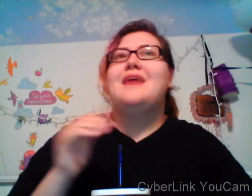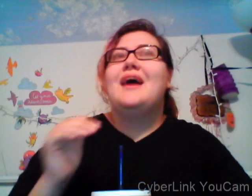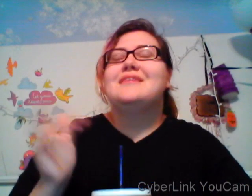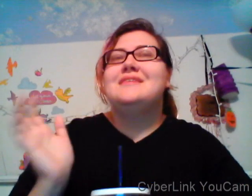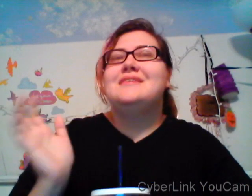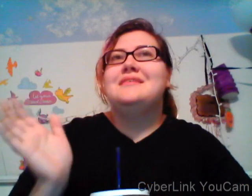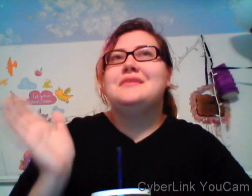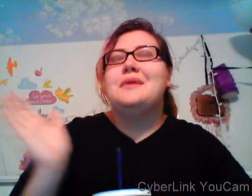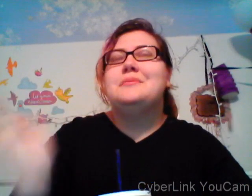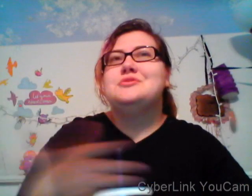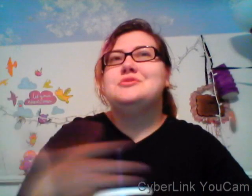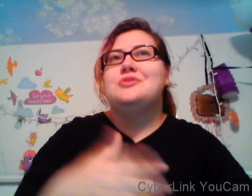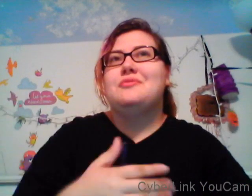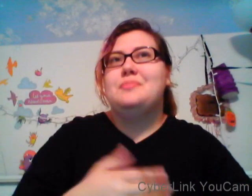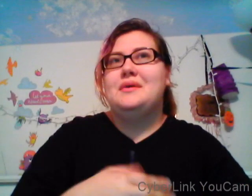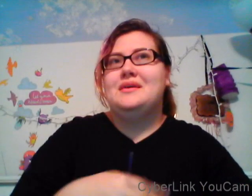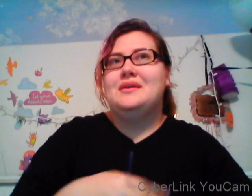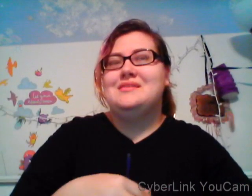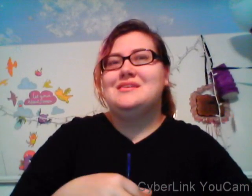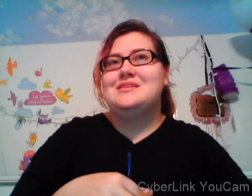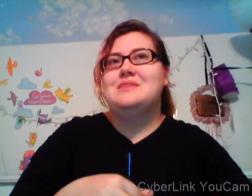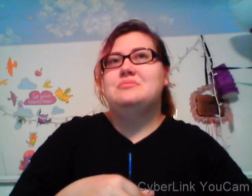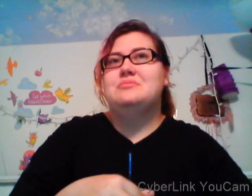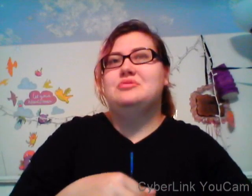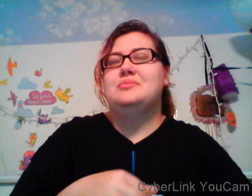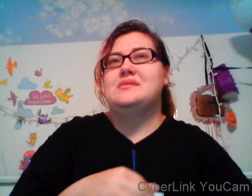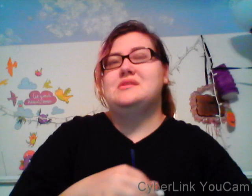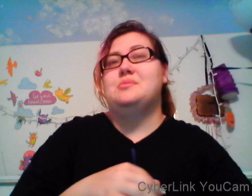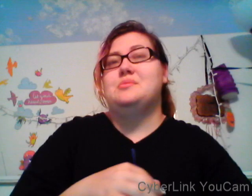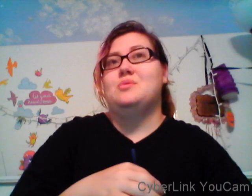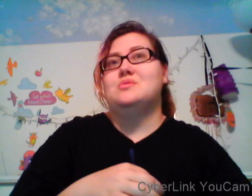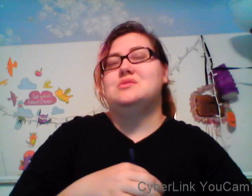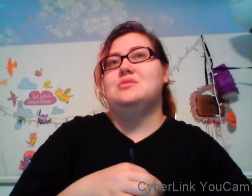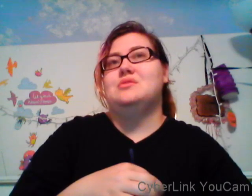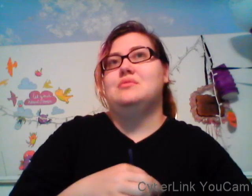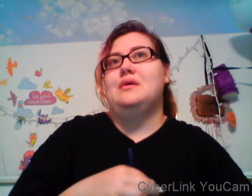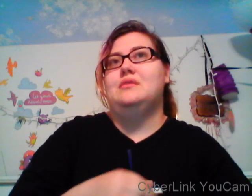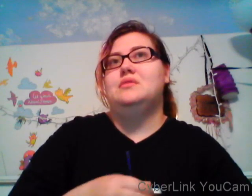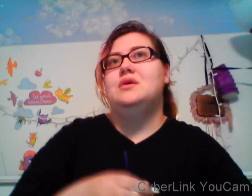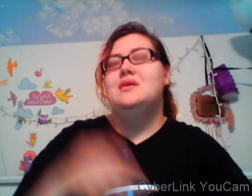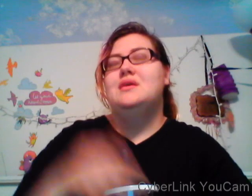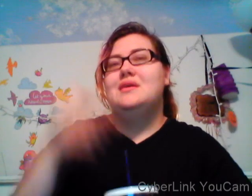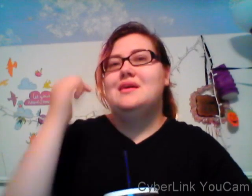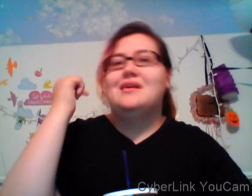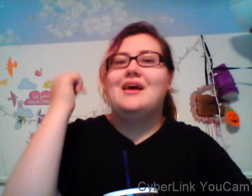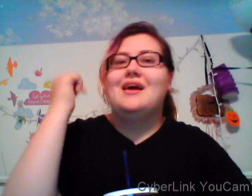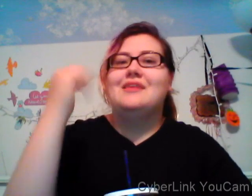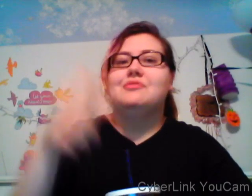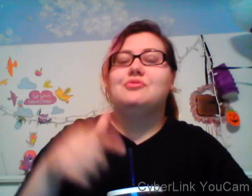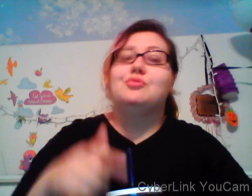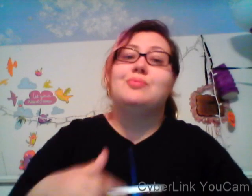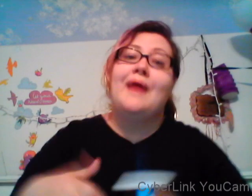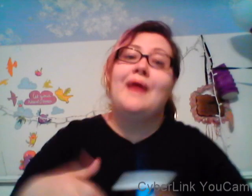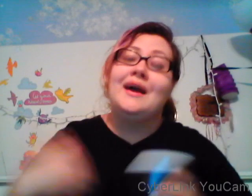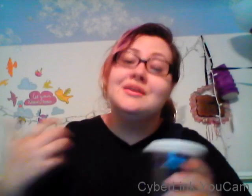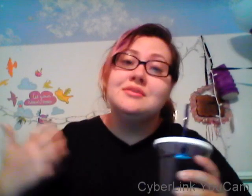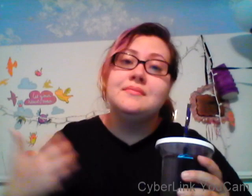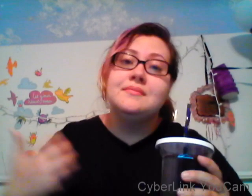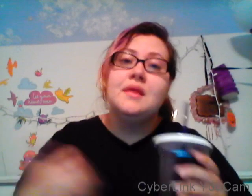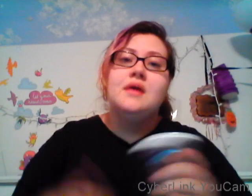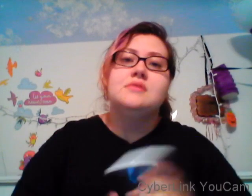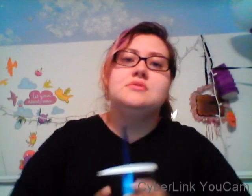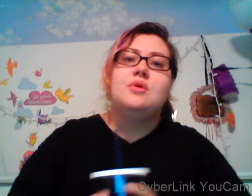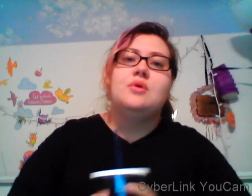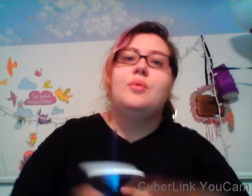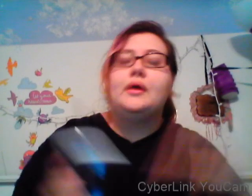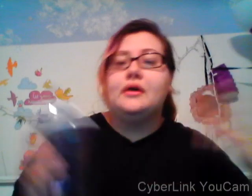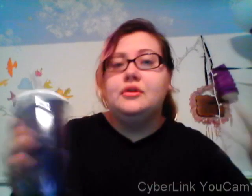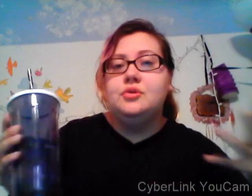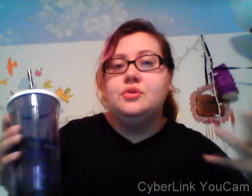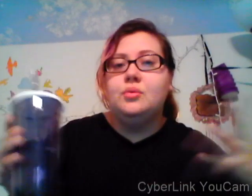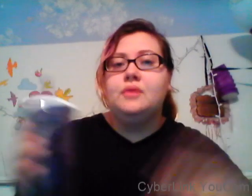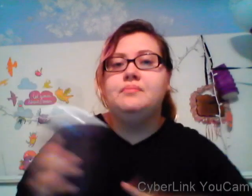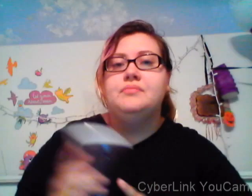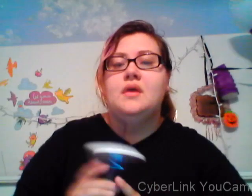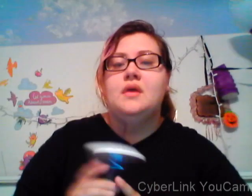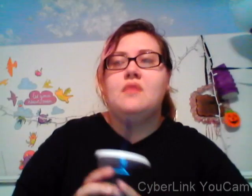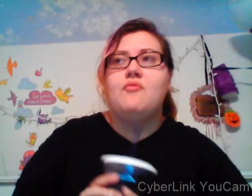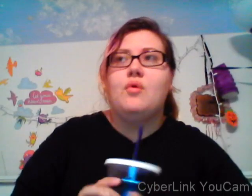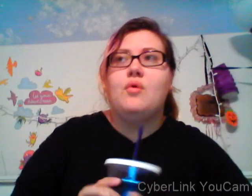accidentally got pushed off a picnic table because they were horsing around and it kind of cracked. So, I got a new one for